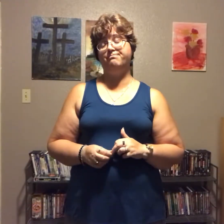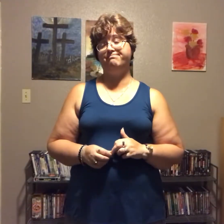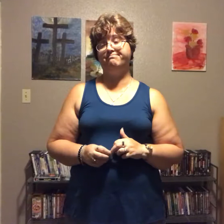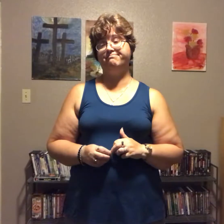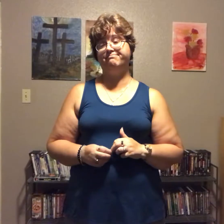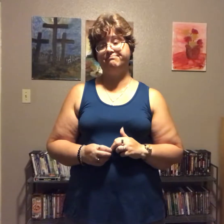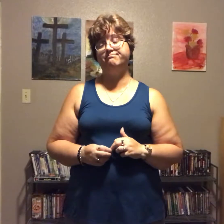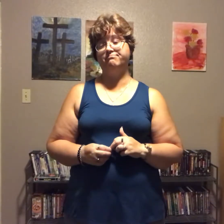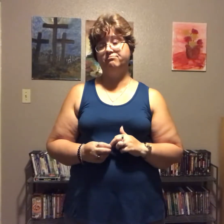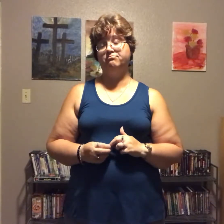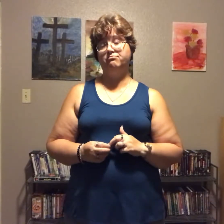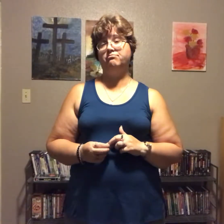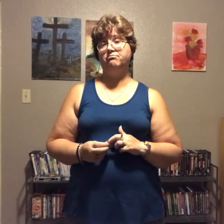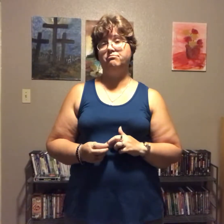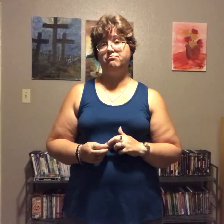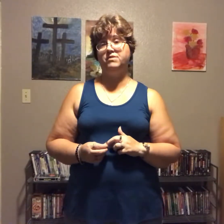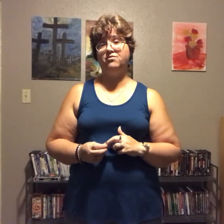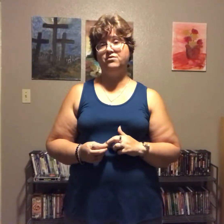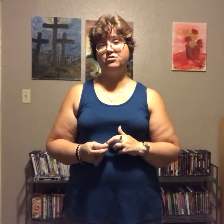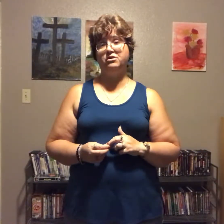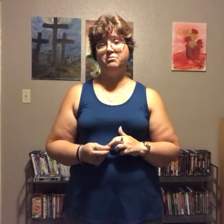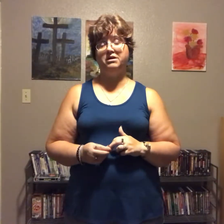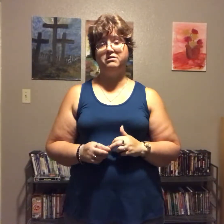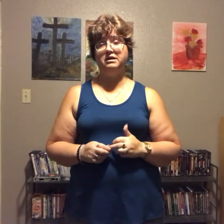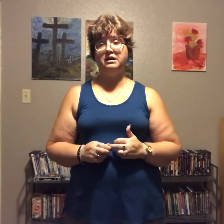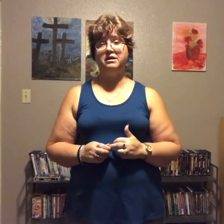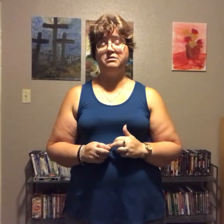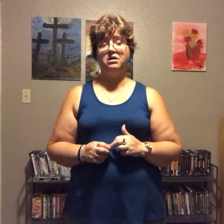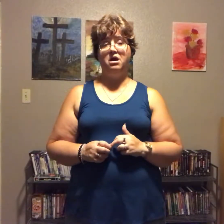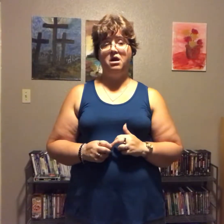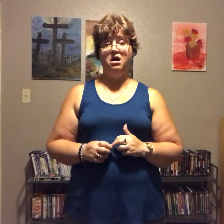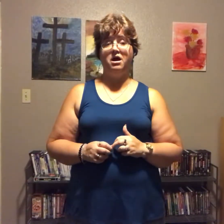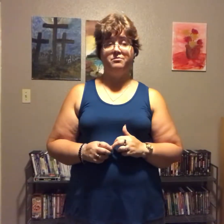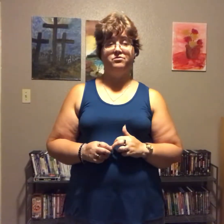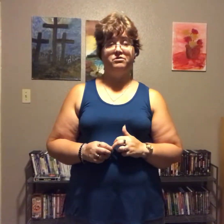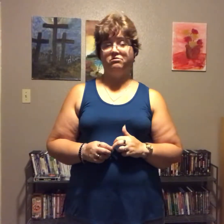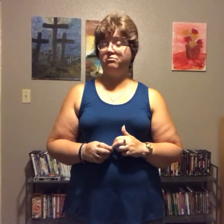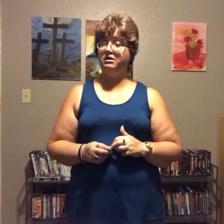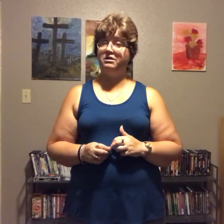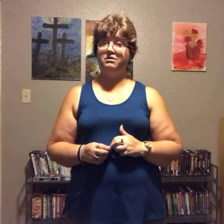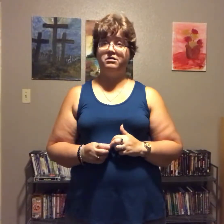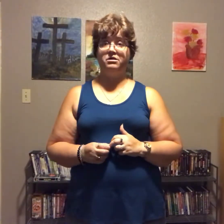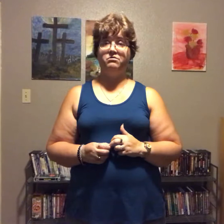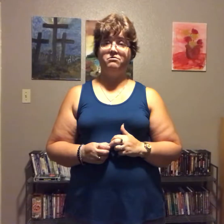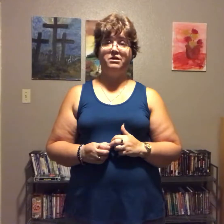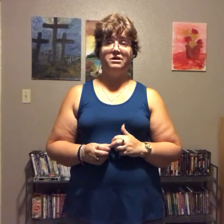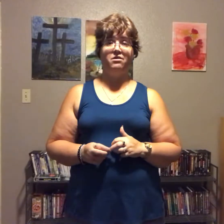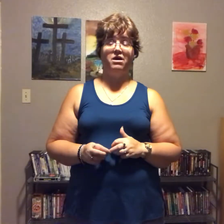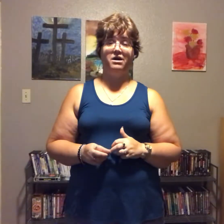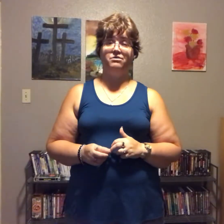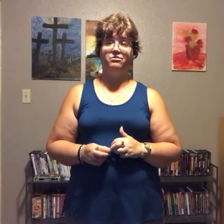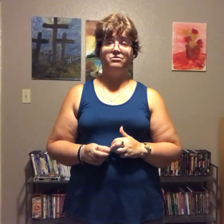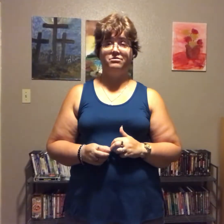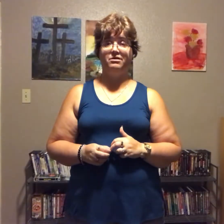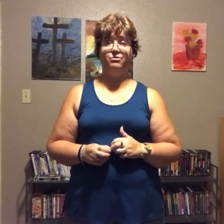I feel good about today I'm still really not hungry right now either so